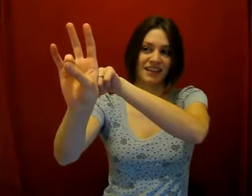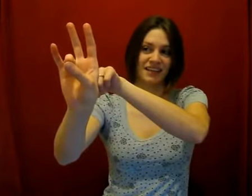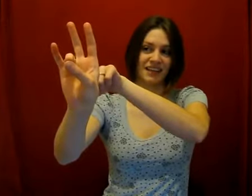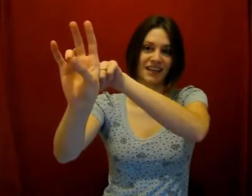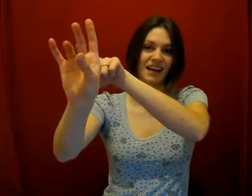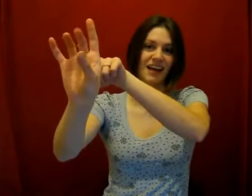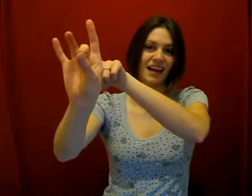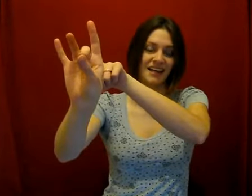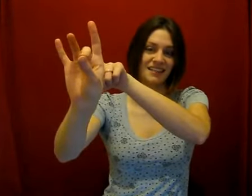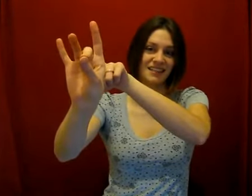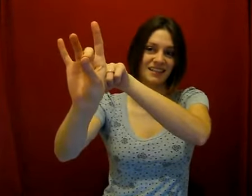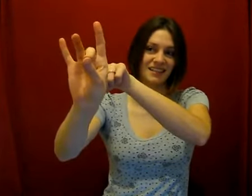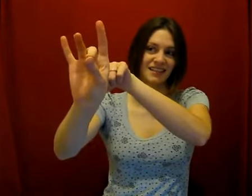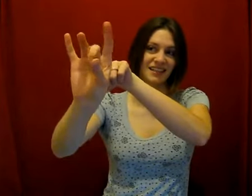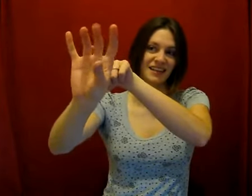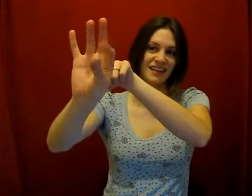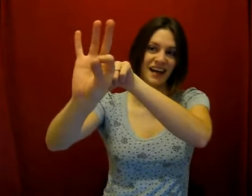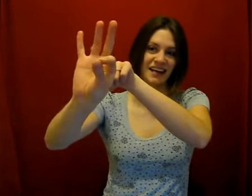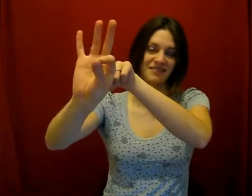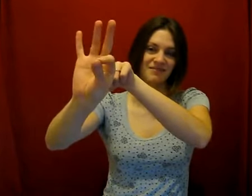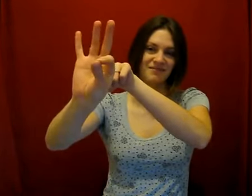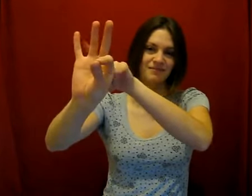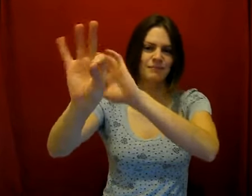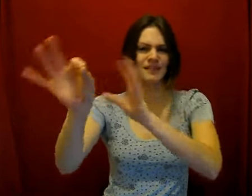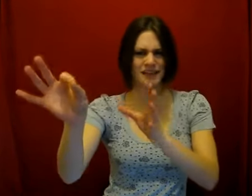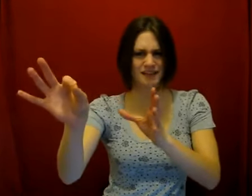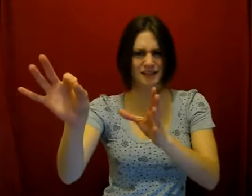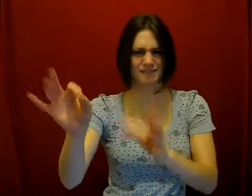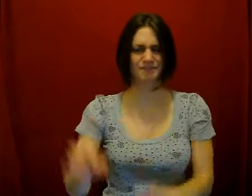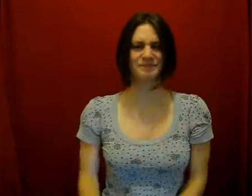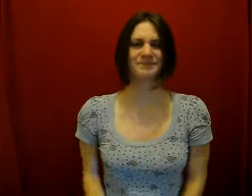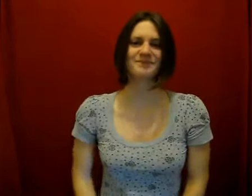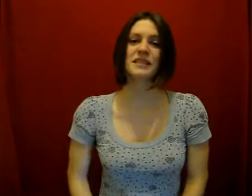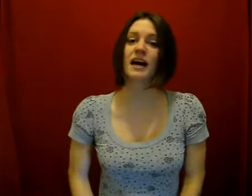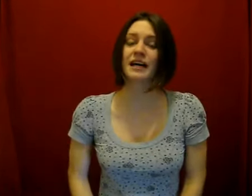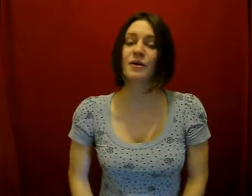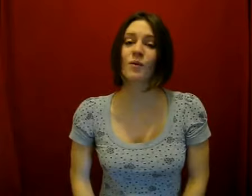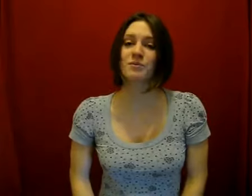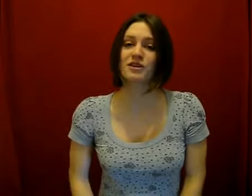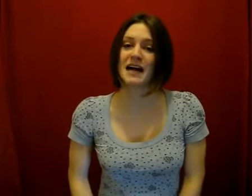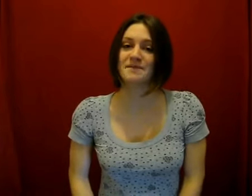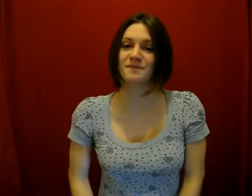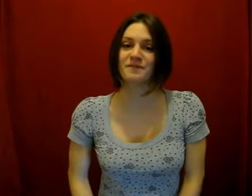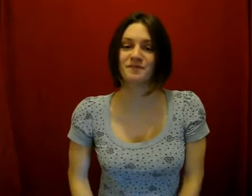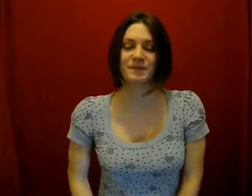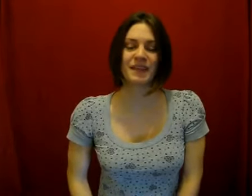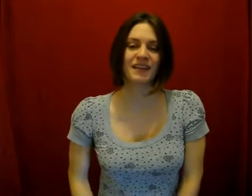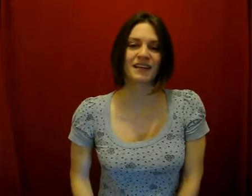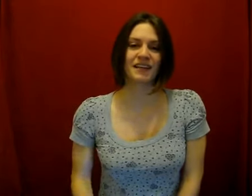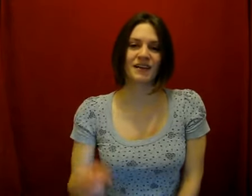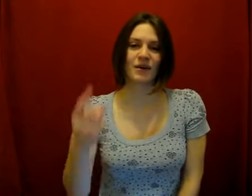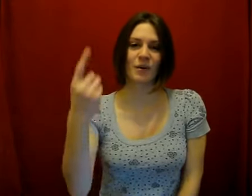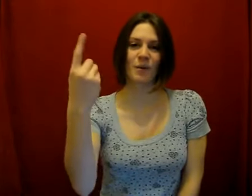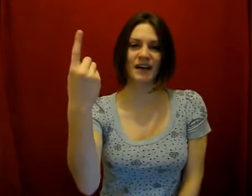8, 9. Makes sense. Alright, one more time. Alright,